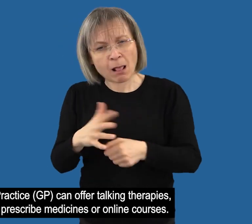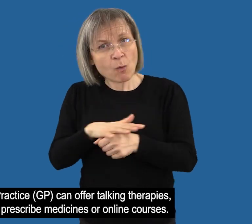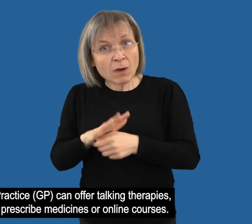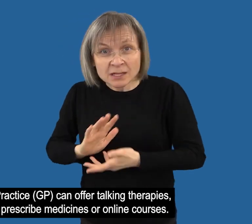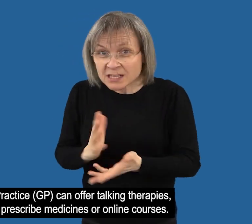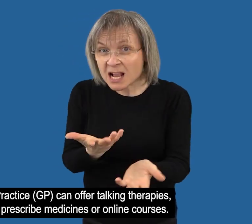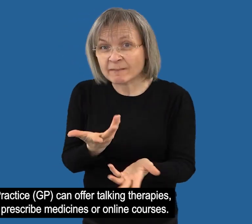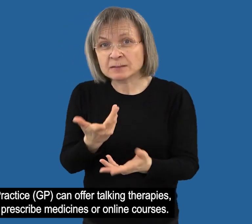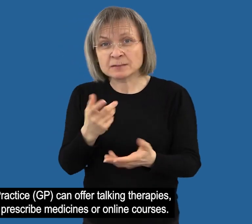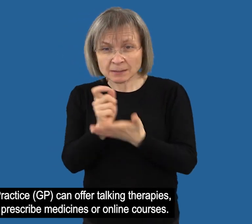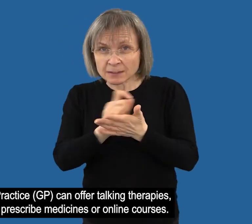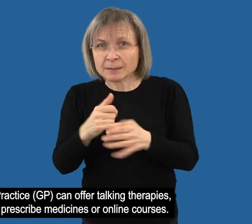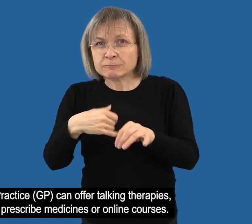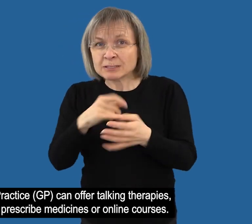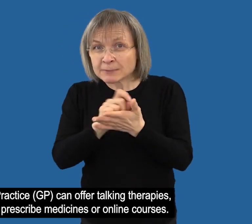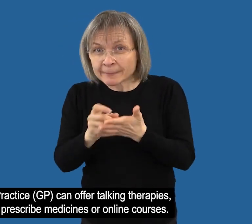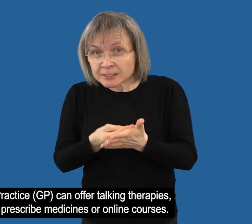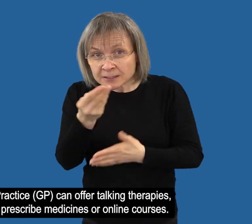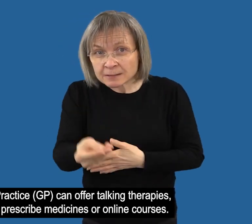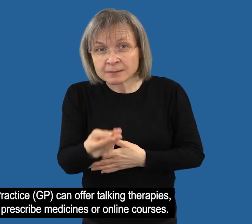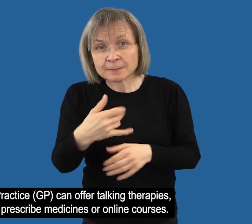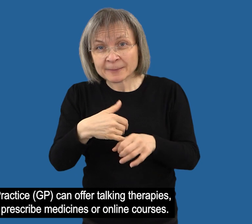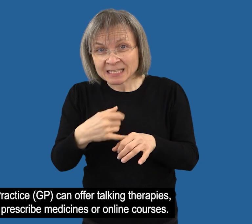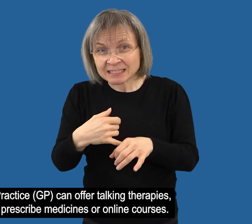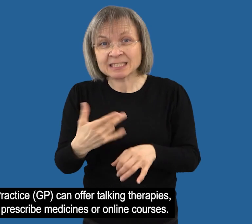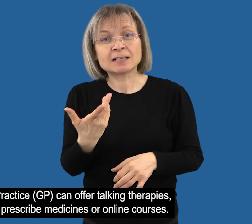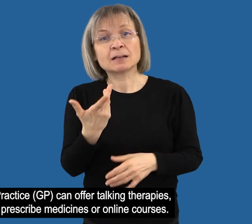local services, prescribed medicines, or online courses